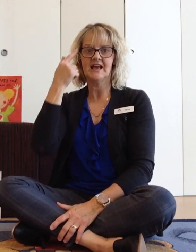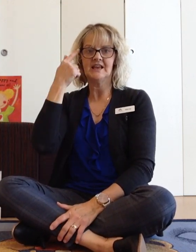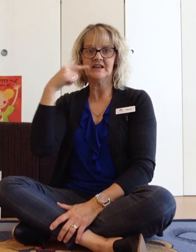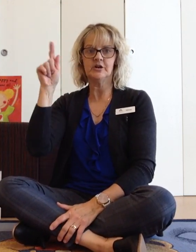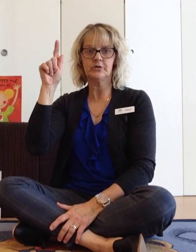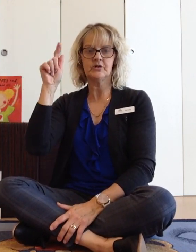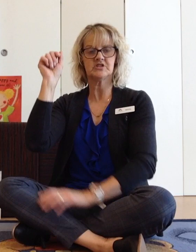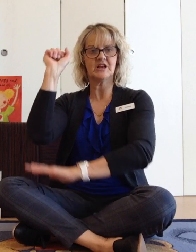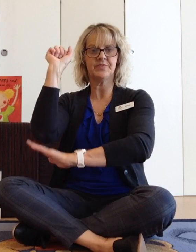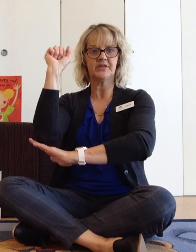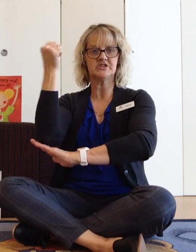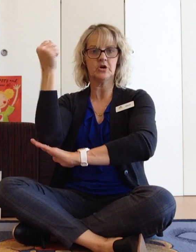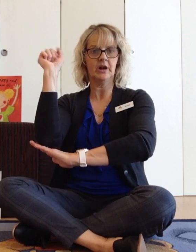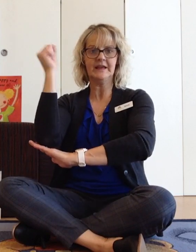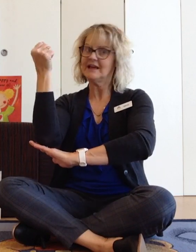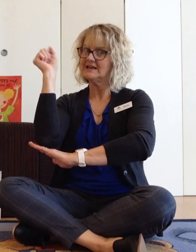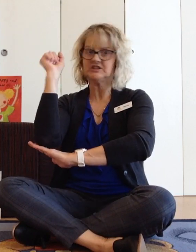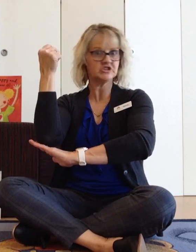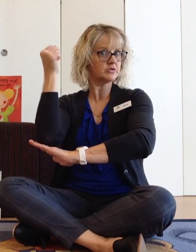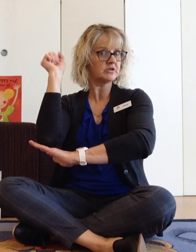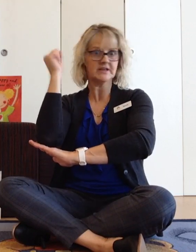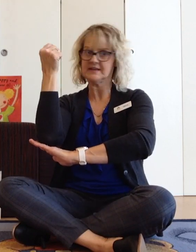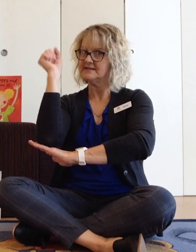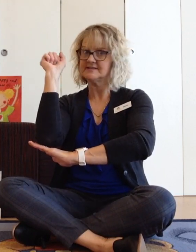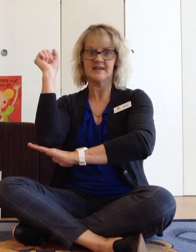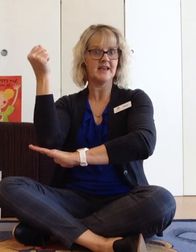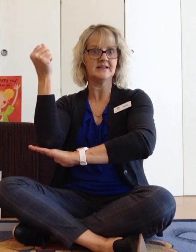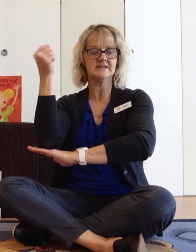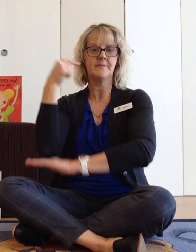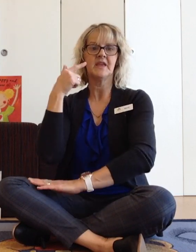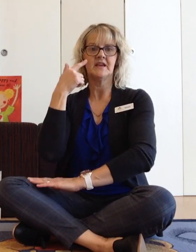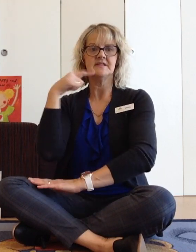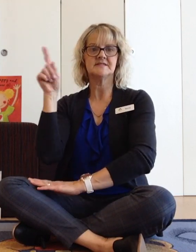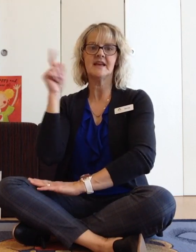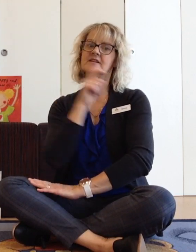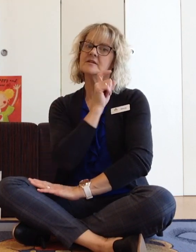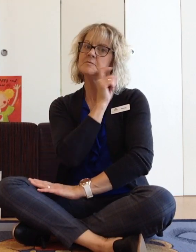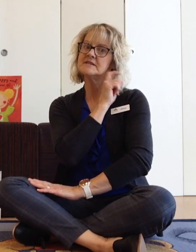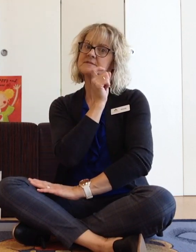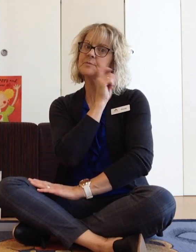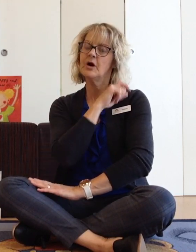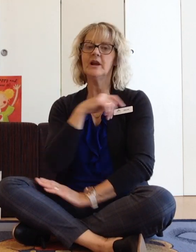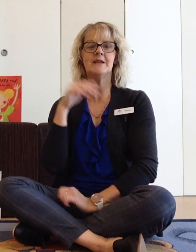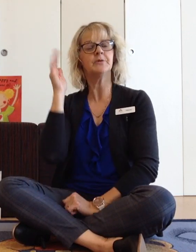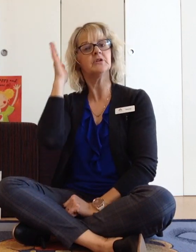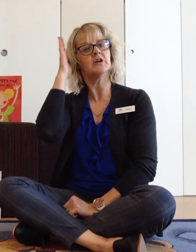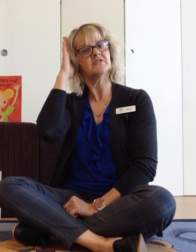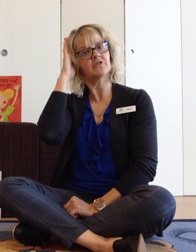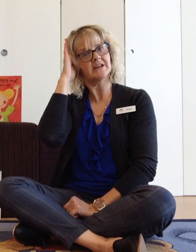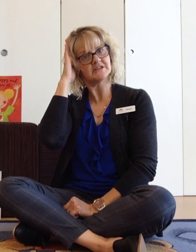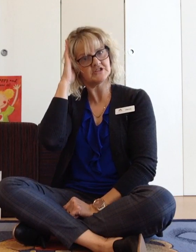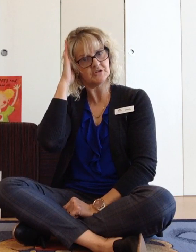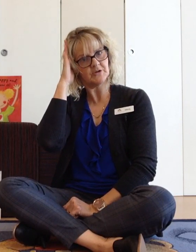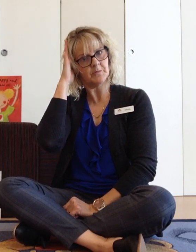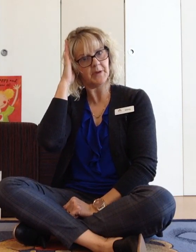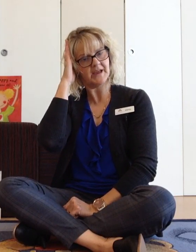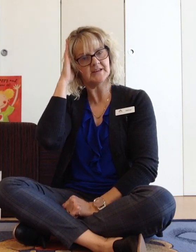He looked at the Dolly and he shook his head. He said Miss Polly put her straight to bed.